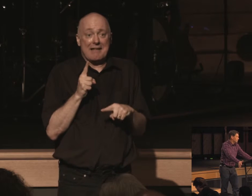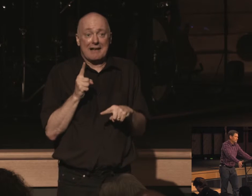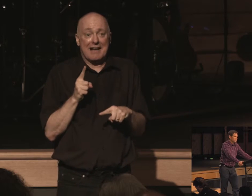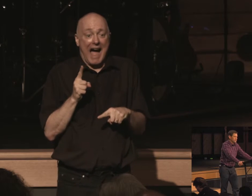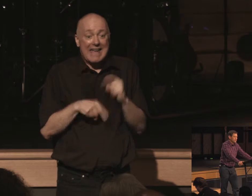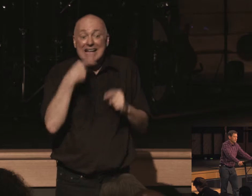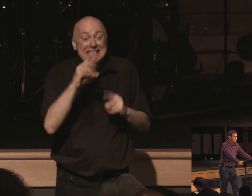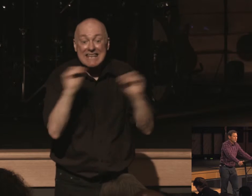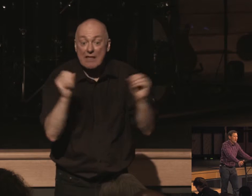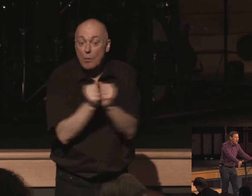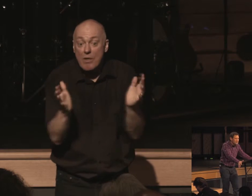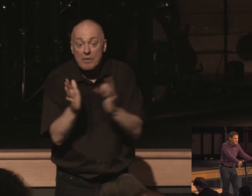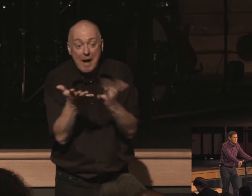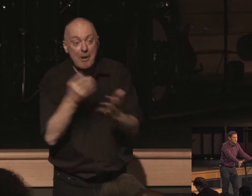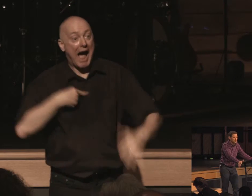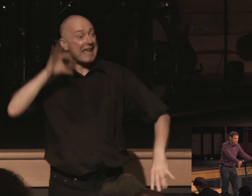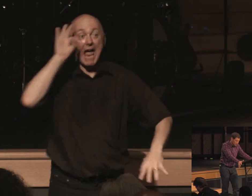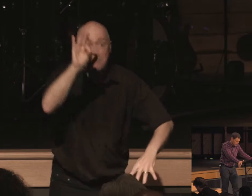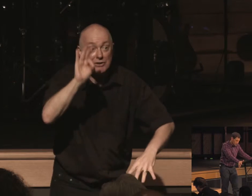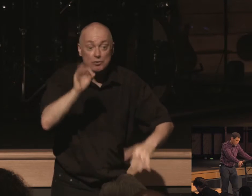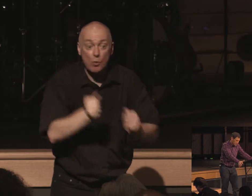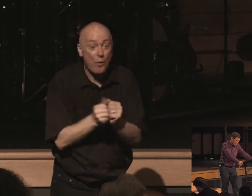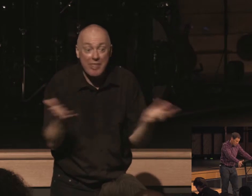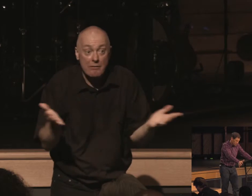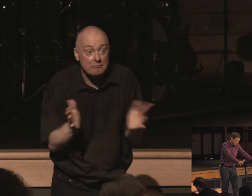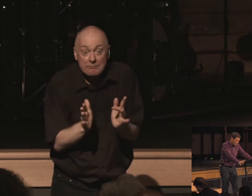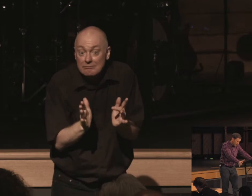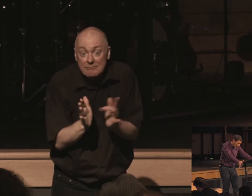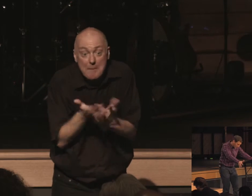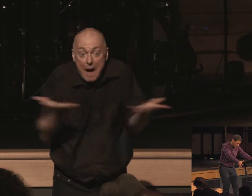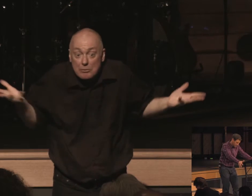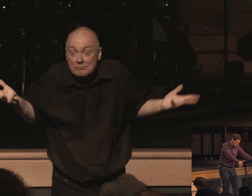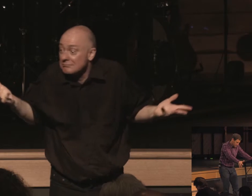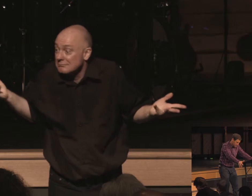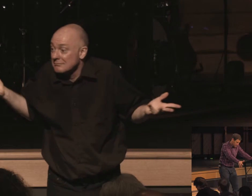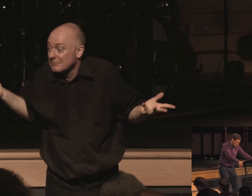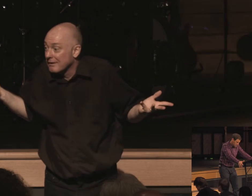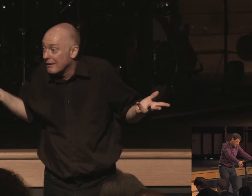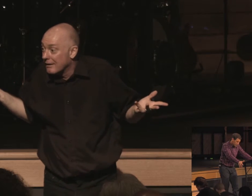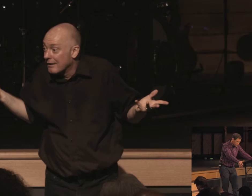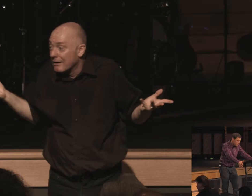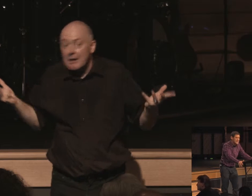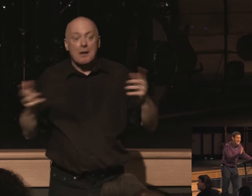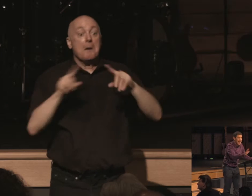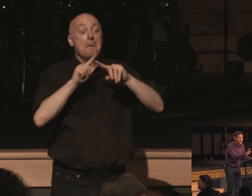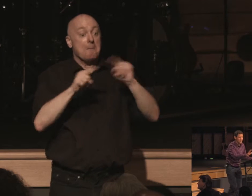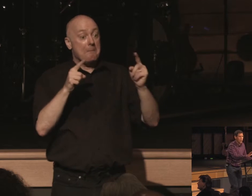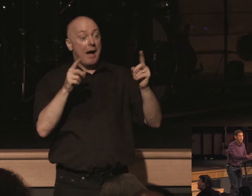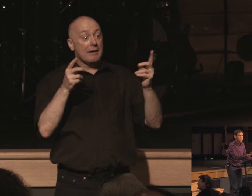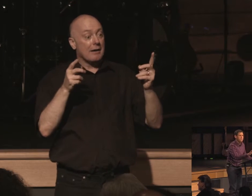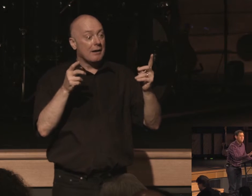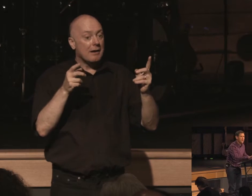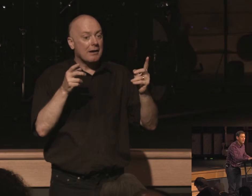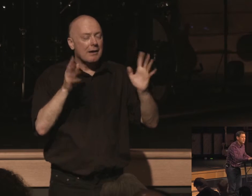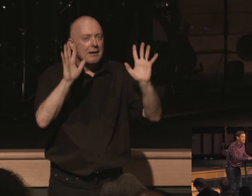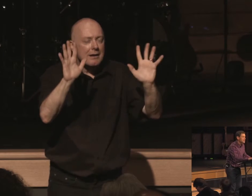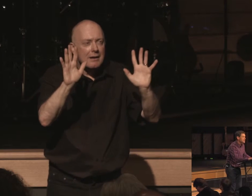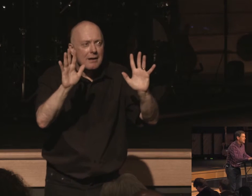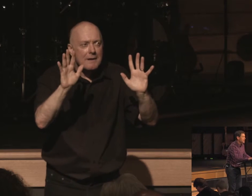there's no content to these sermons apart from the bible but as we began though the very um